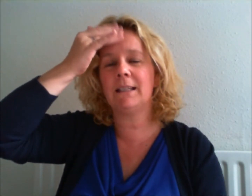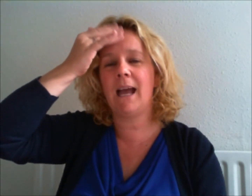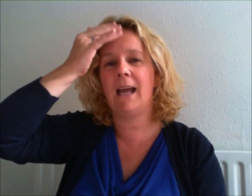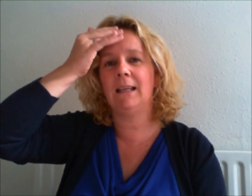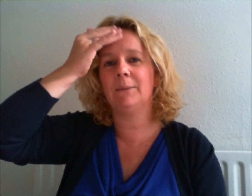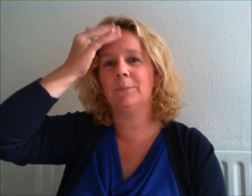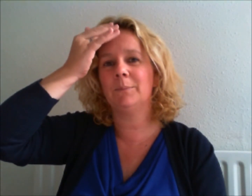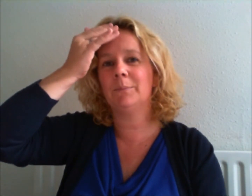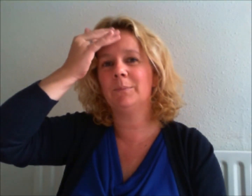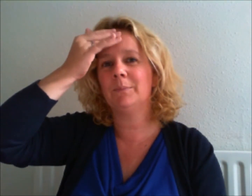day.